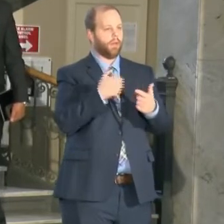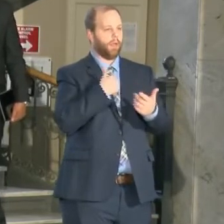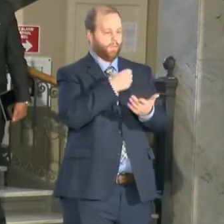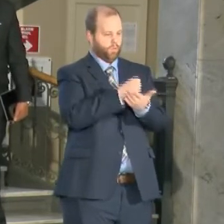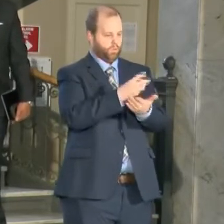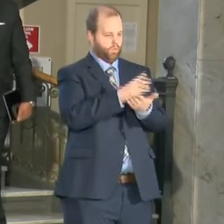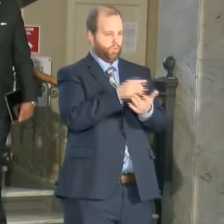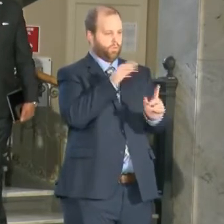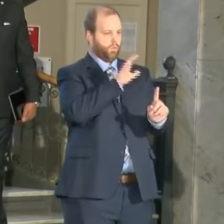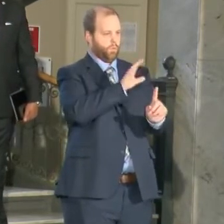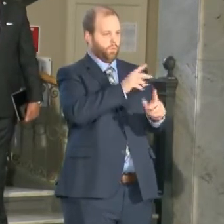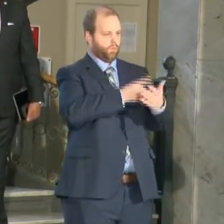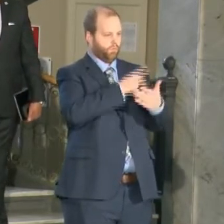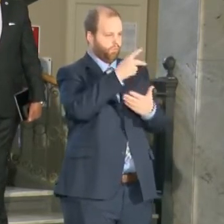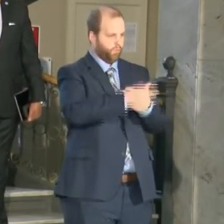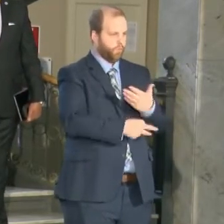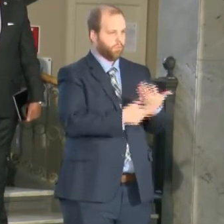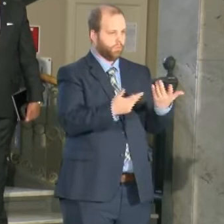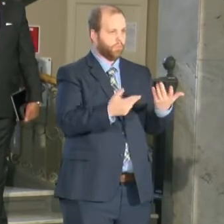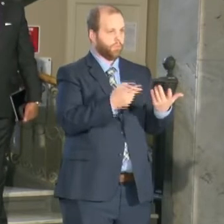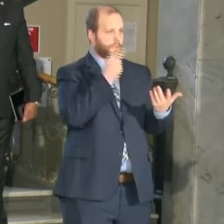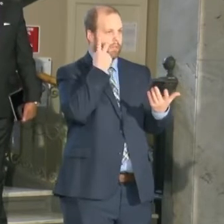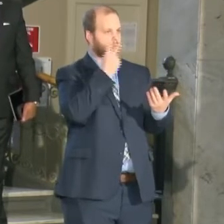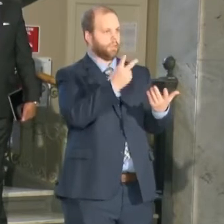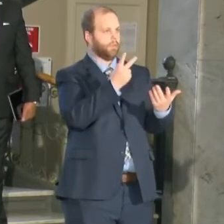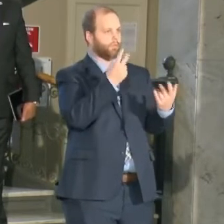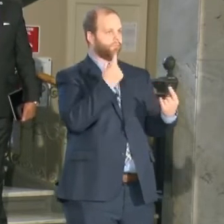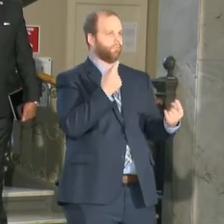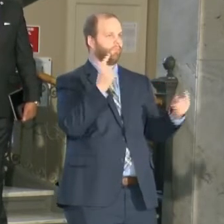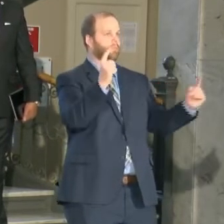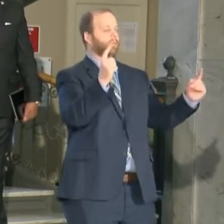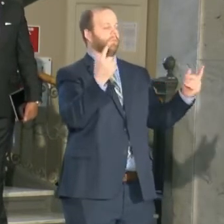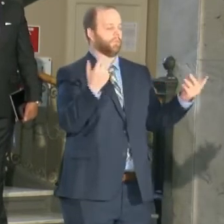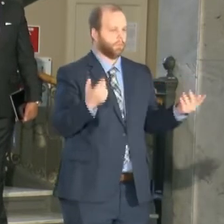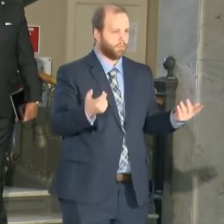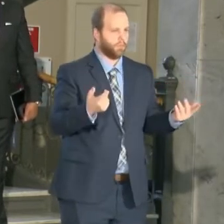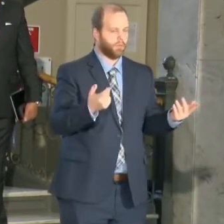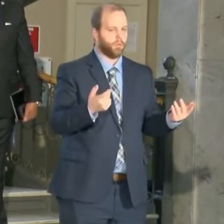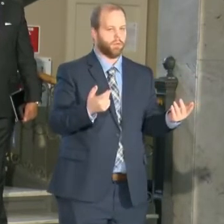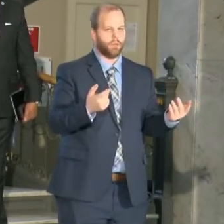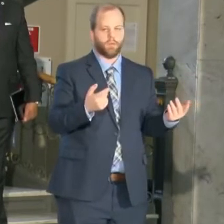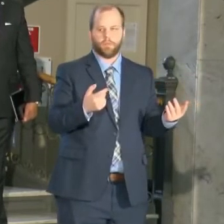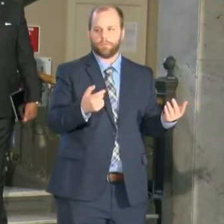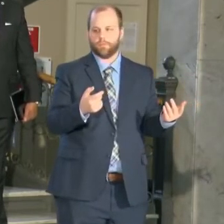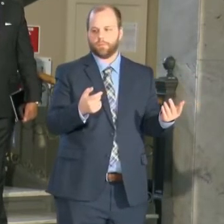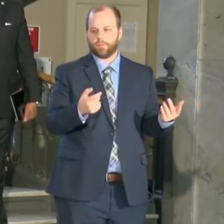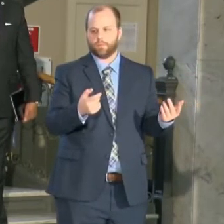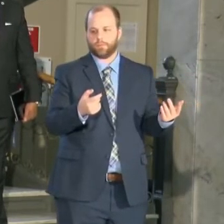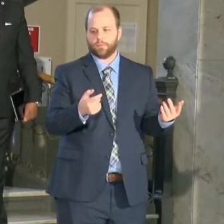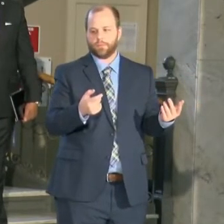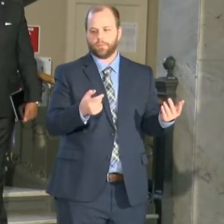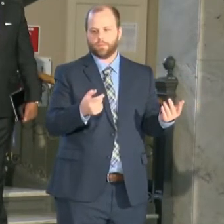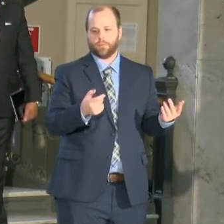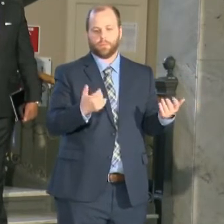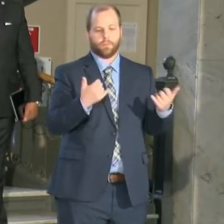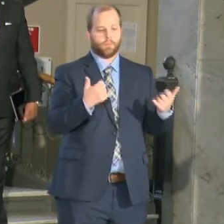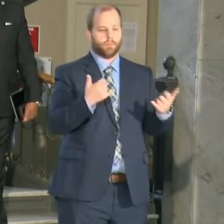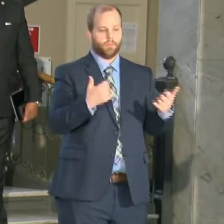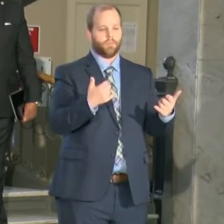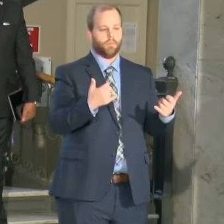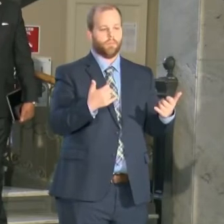We believe now with the addition of two part-time supervisors and I'm sorry part-time social workers which